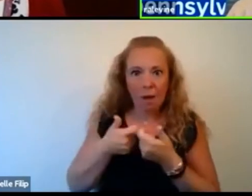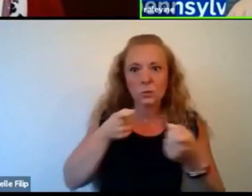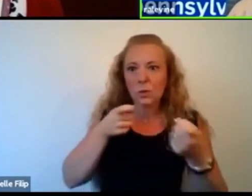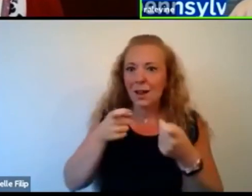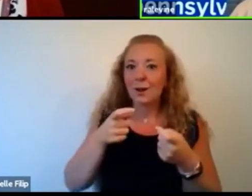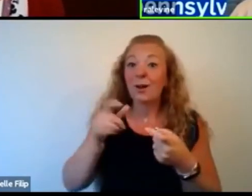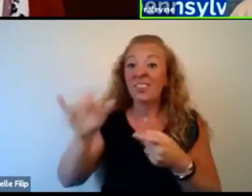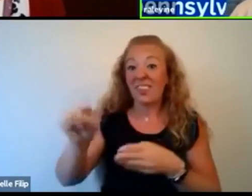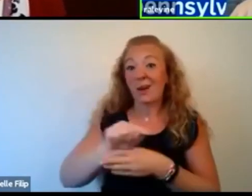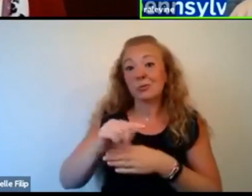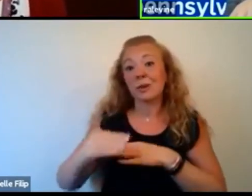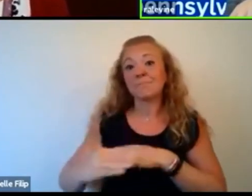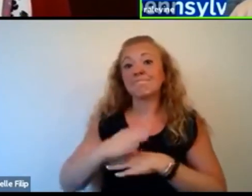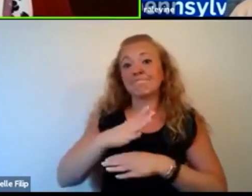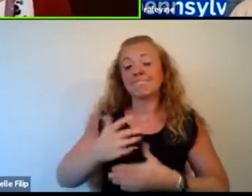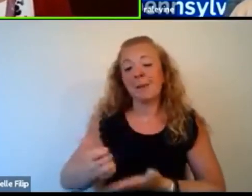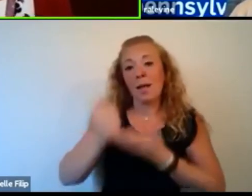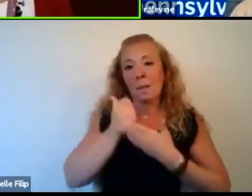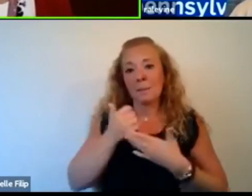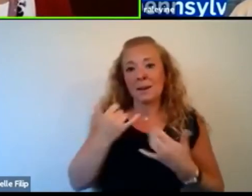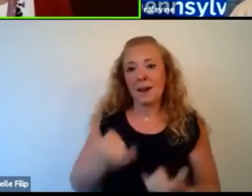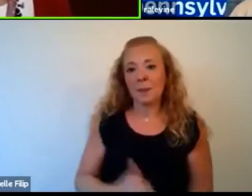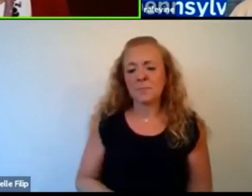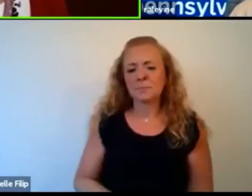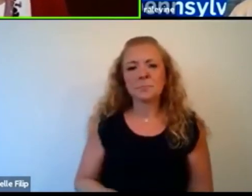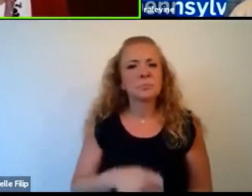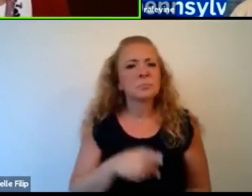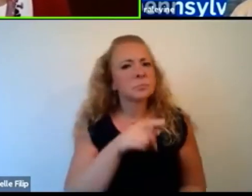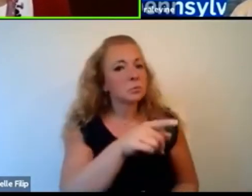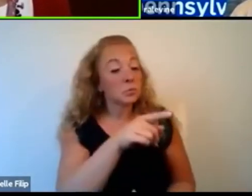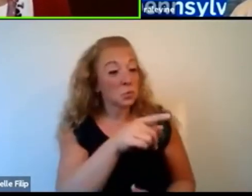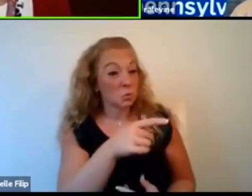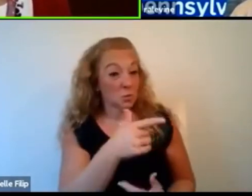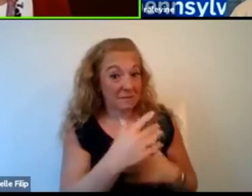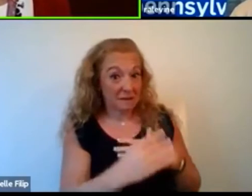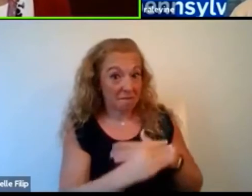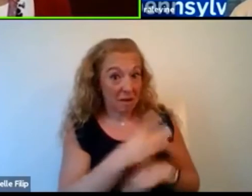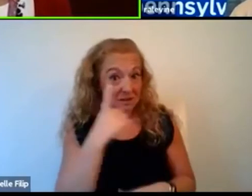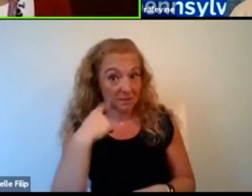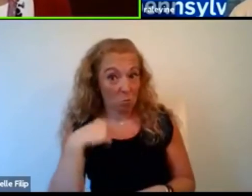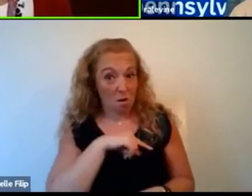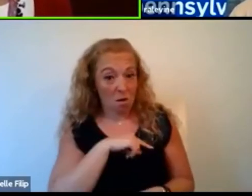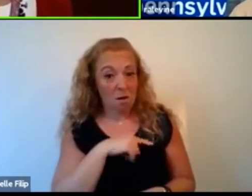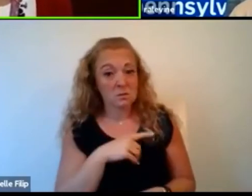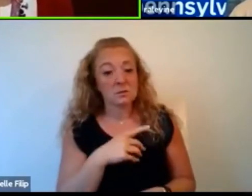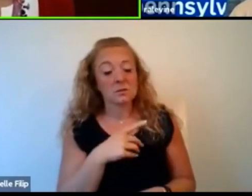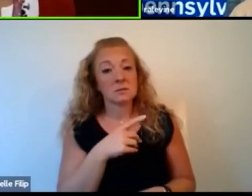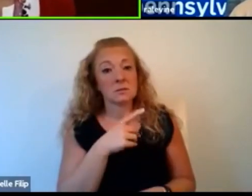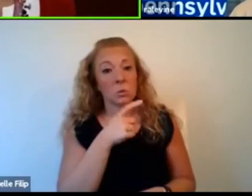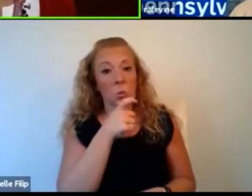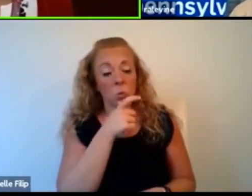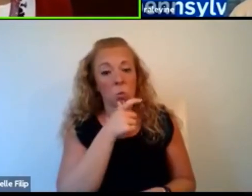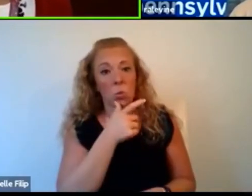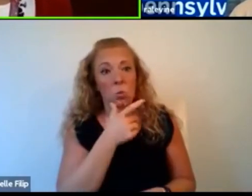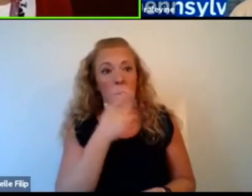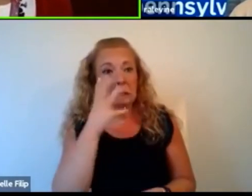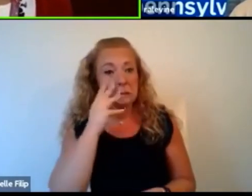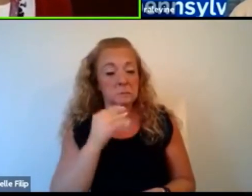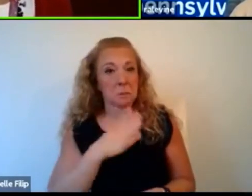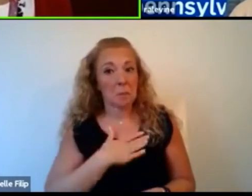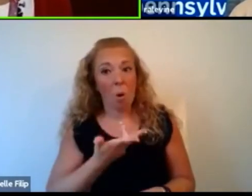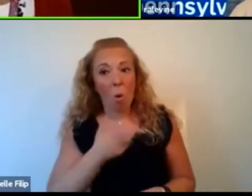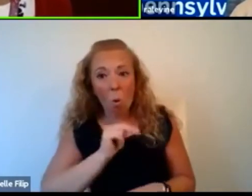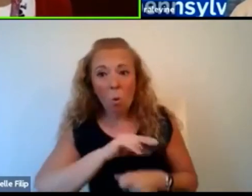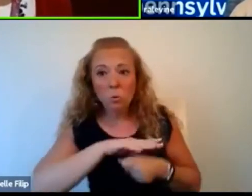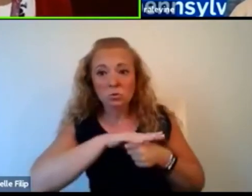now. Do you have advice for those of us out here who are facing our own pressure or stress or